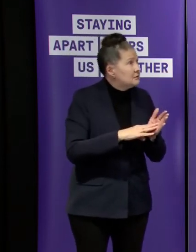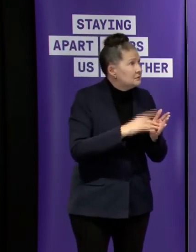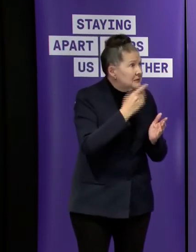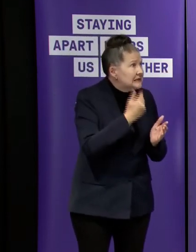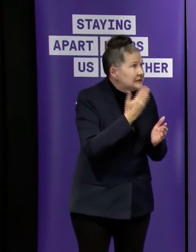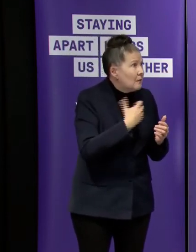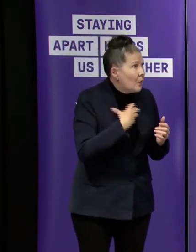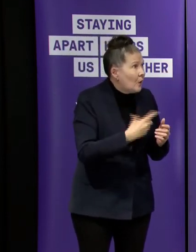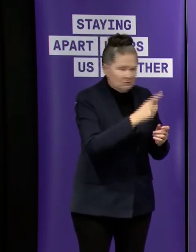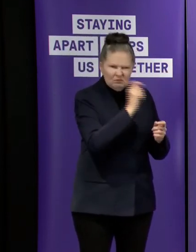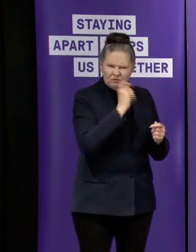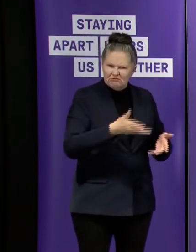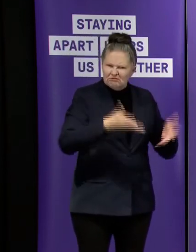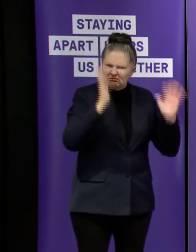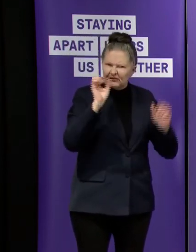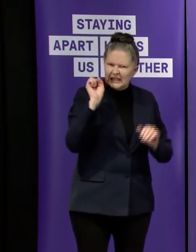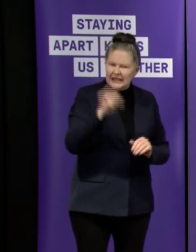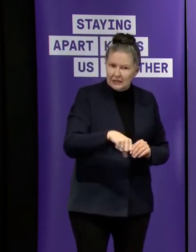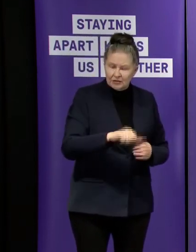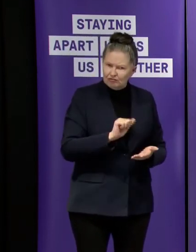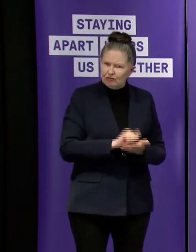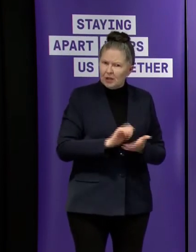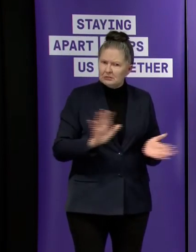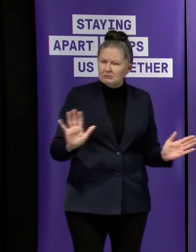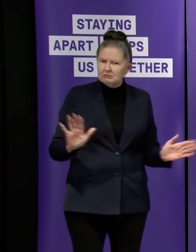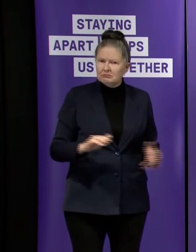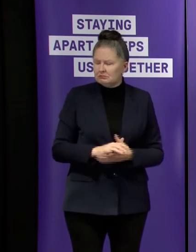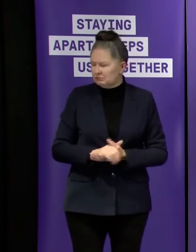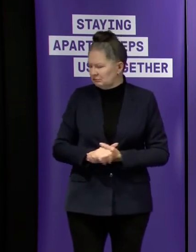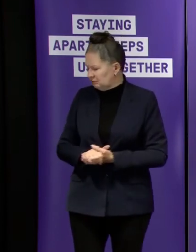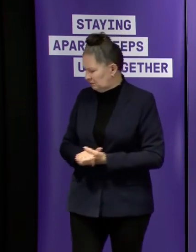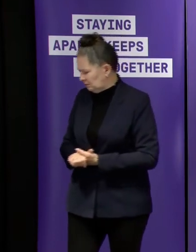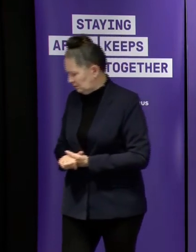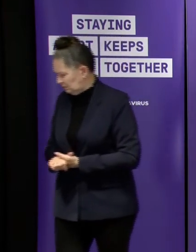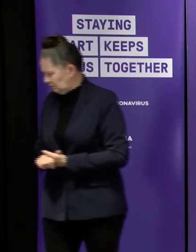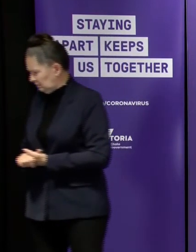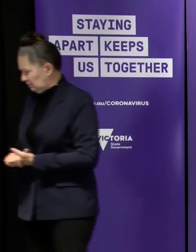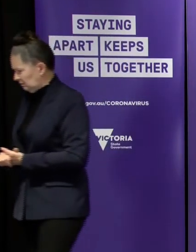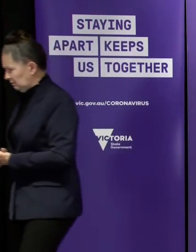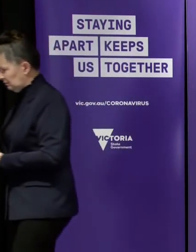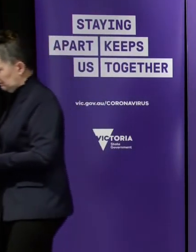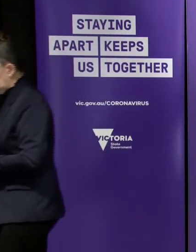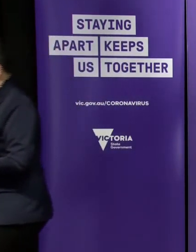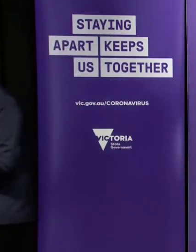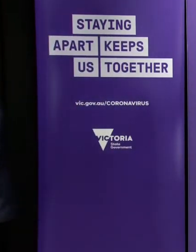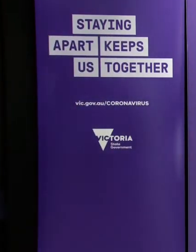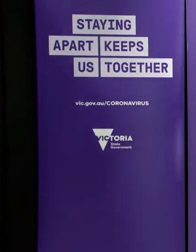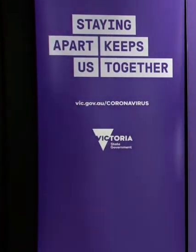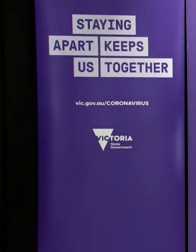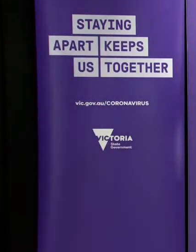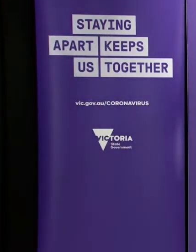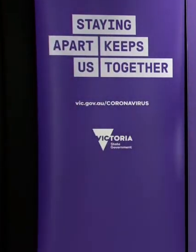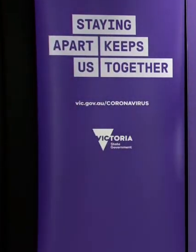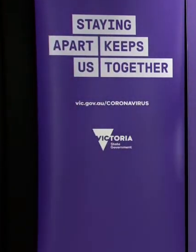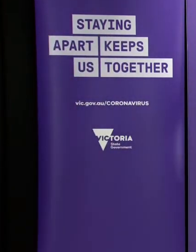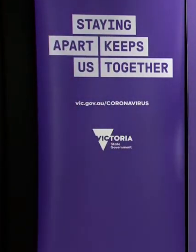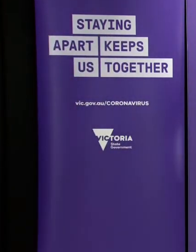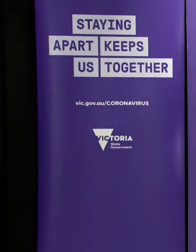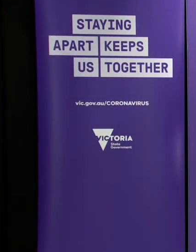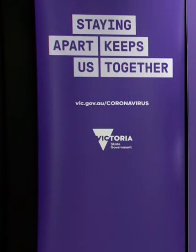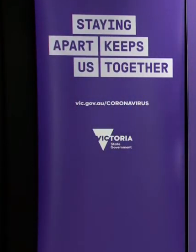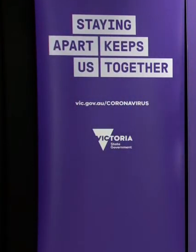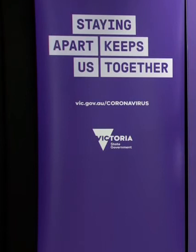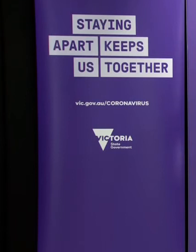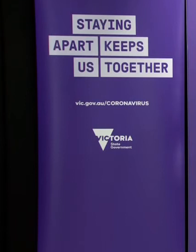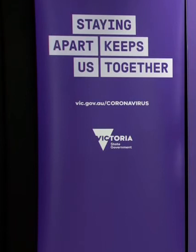would be yes which is exactly the way that it should be any other issues i think you covered this just a little bit but just